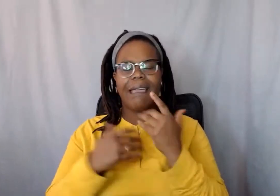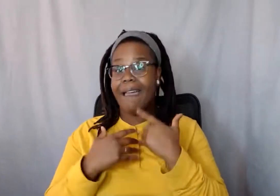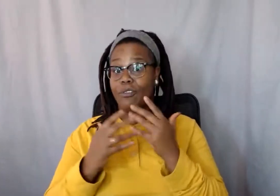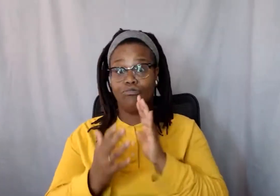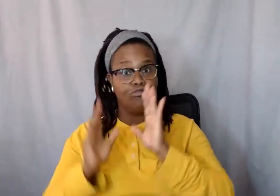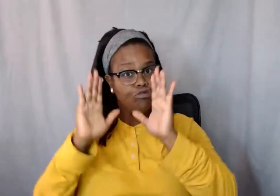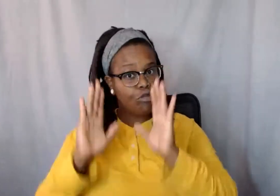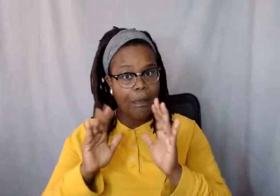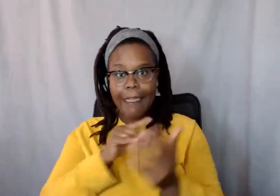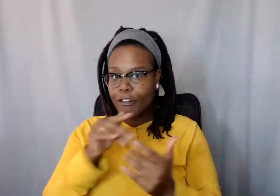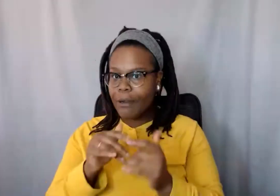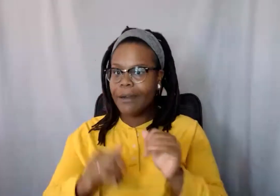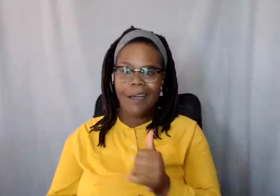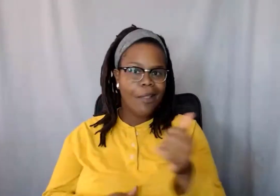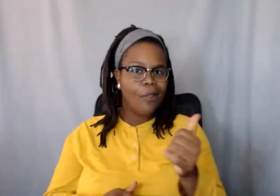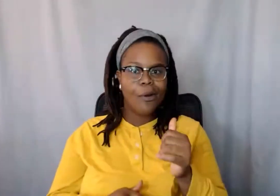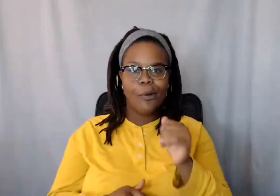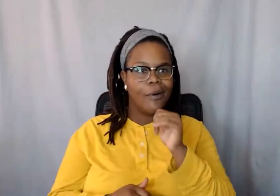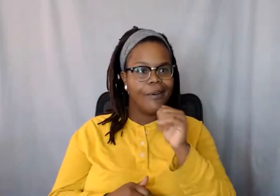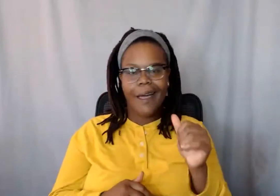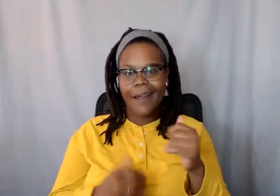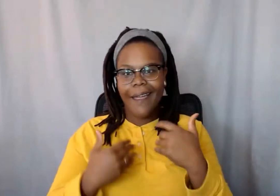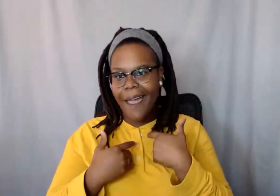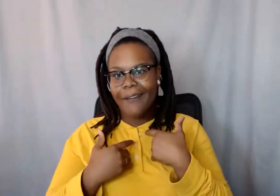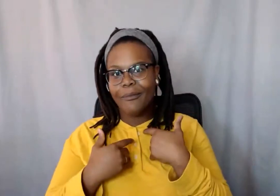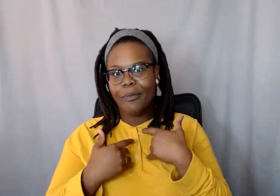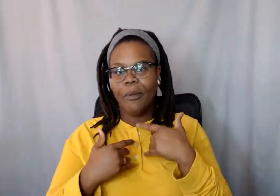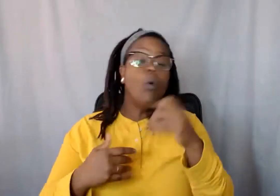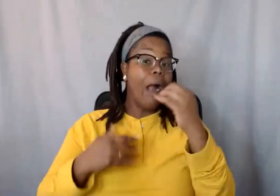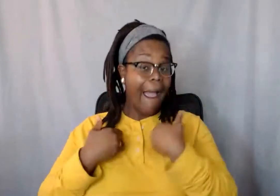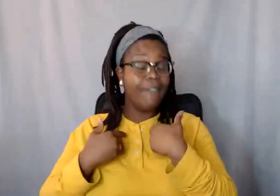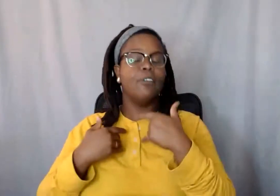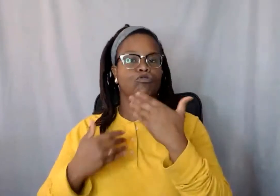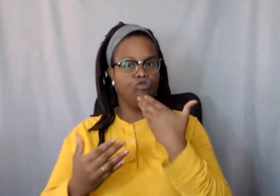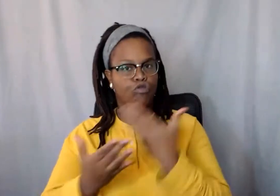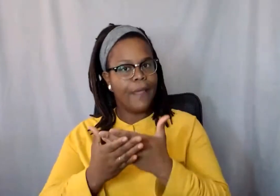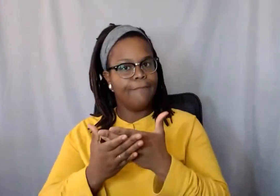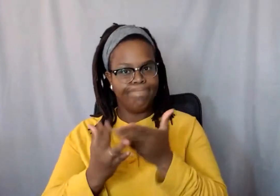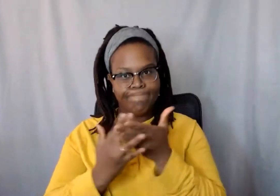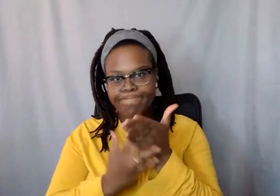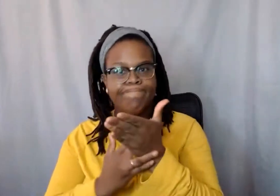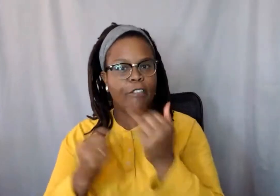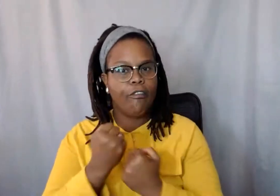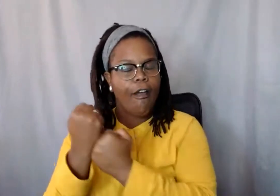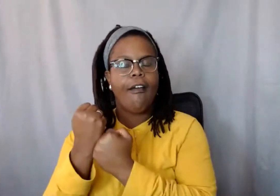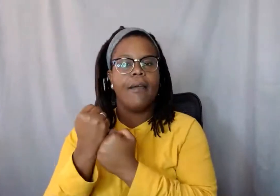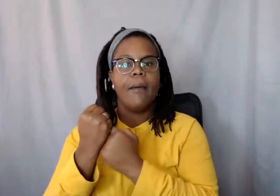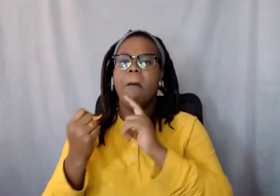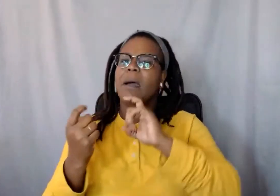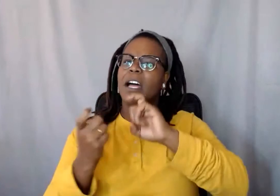faculty that just didn't really have a good interaction with. However, I think ever since I switched to my major and I've been more switched into, not switched